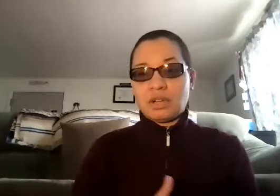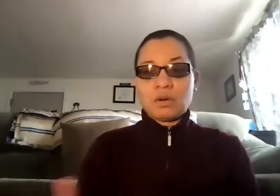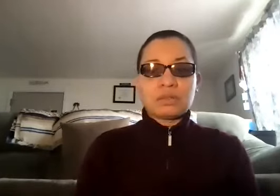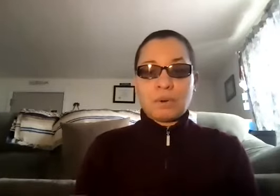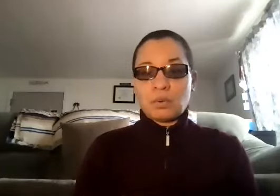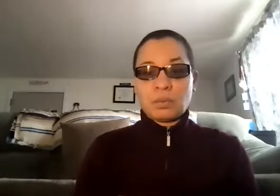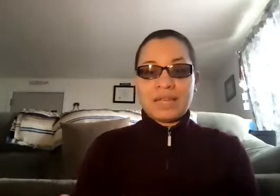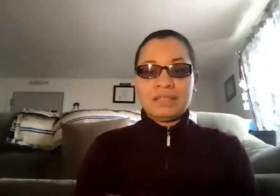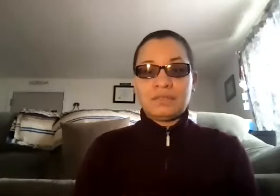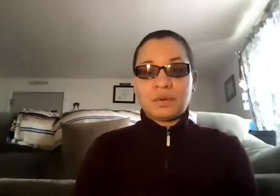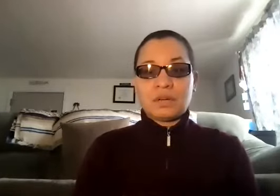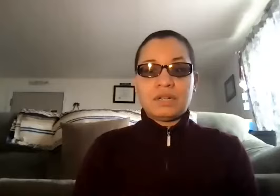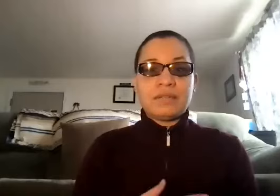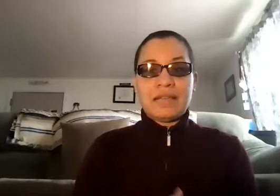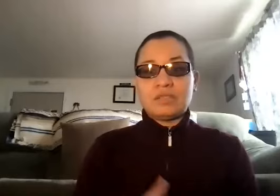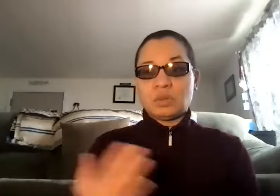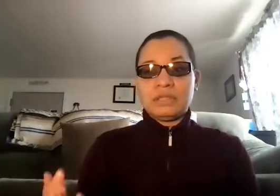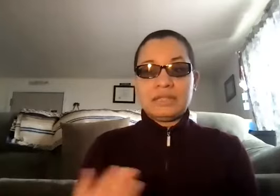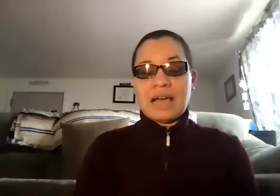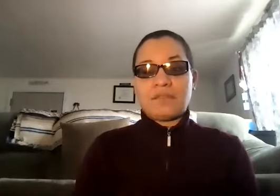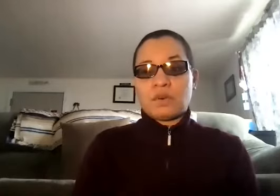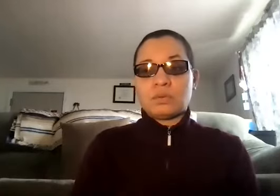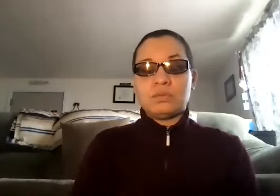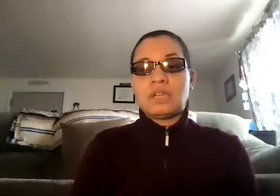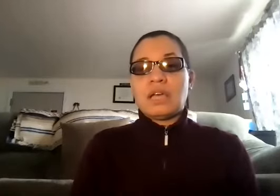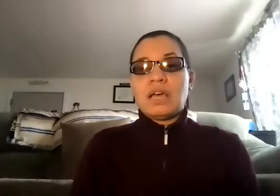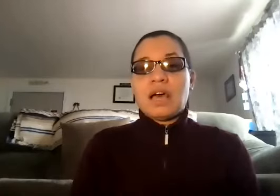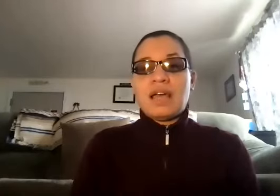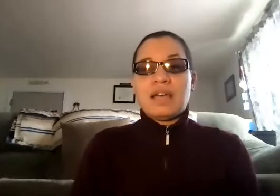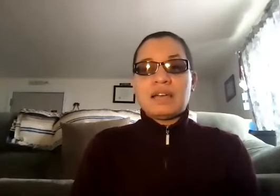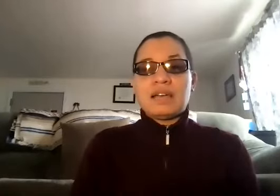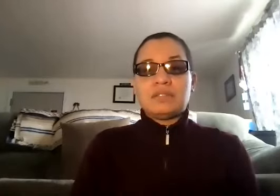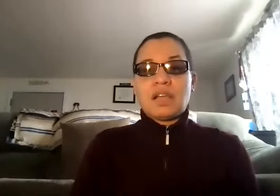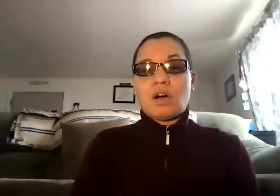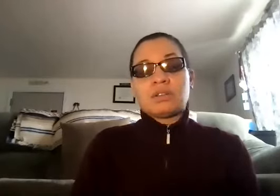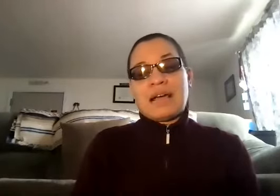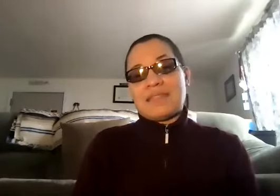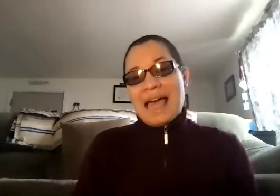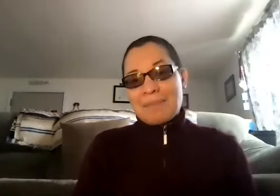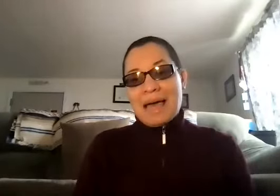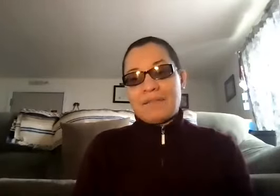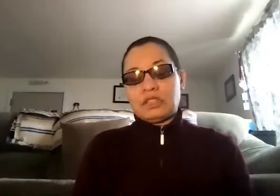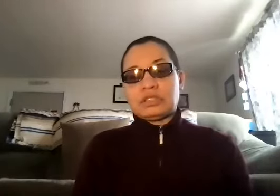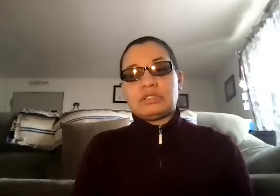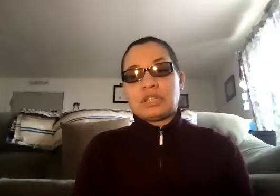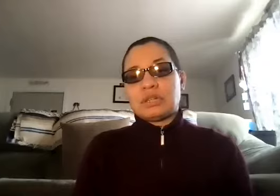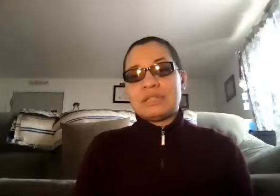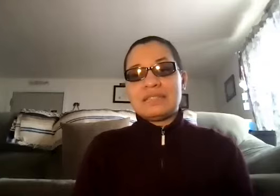goes both ways for Android and iPhone. And they also have the iPad version. So it's